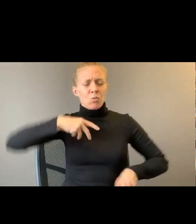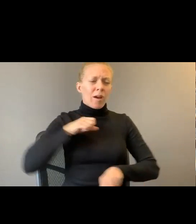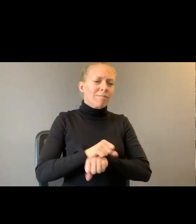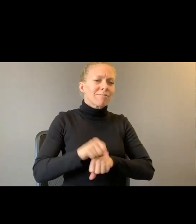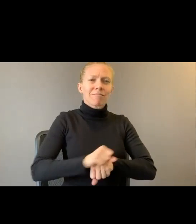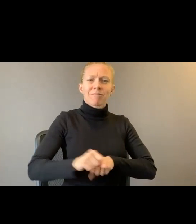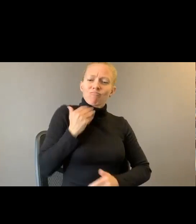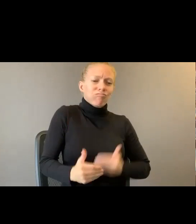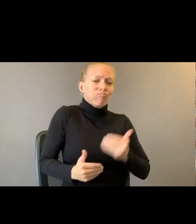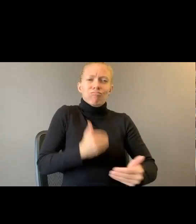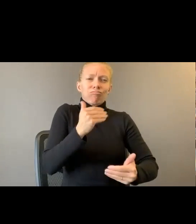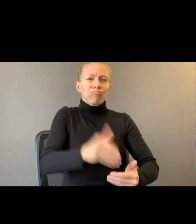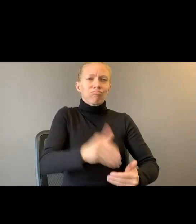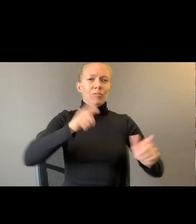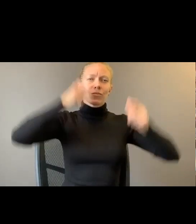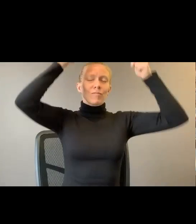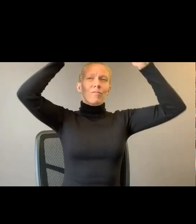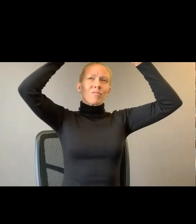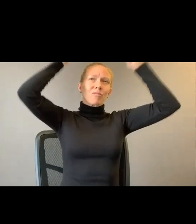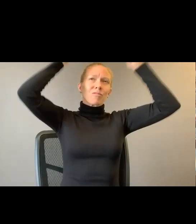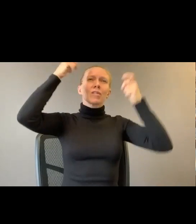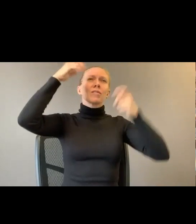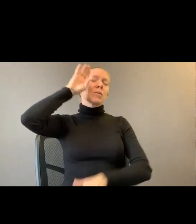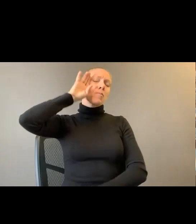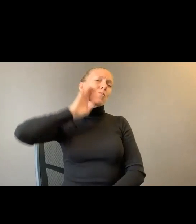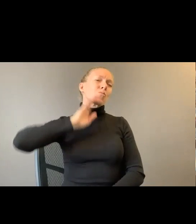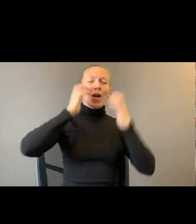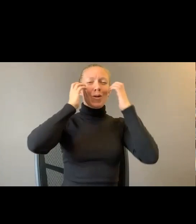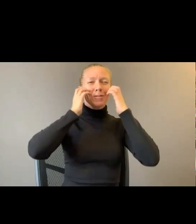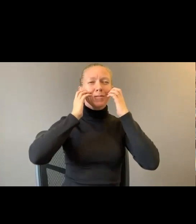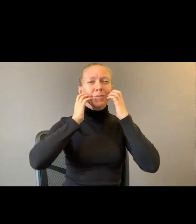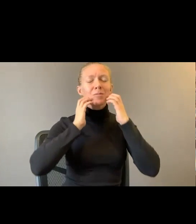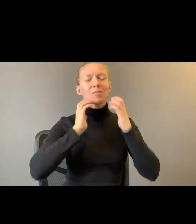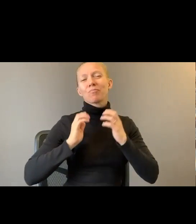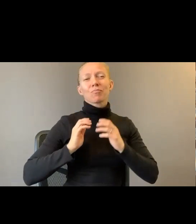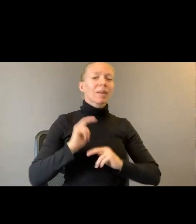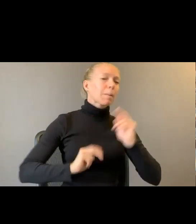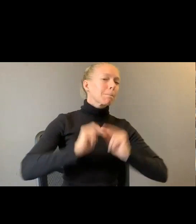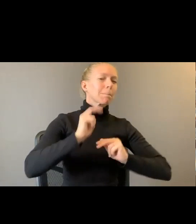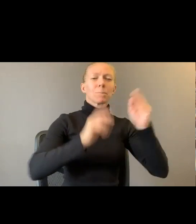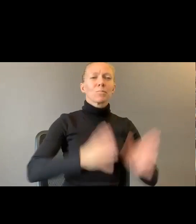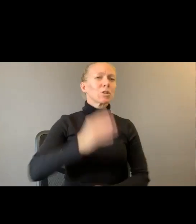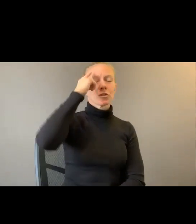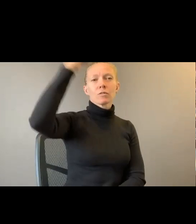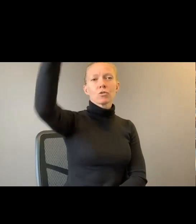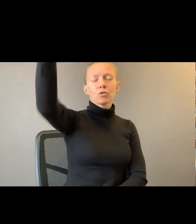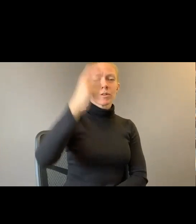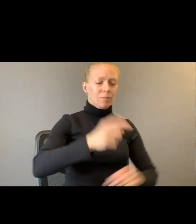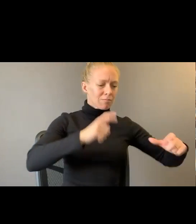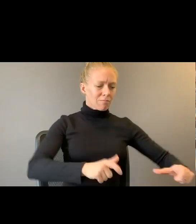Fire crown of auburn knap and freckle. Architect of spades games. Full plates and easy shade.